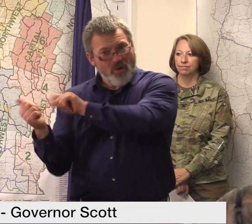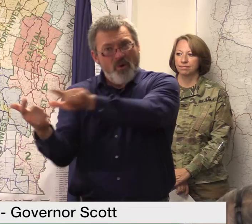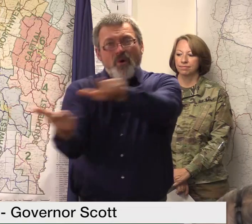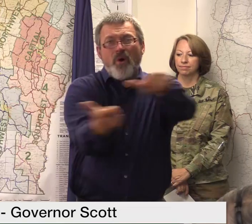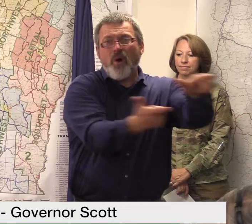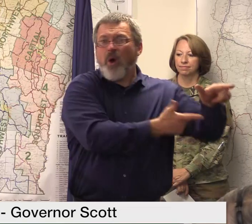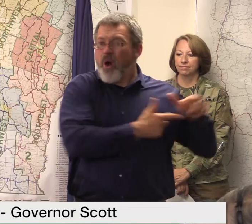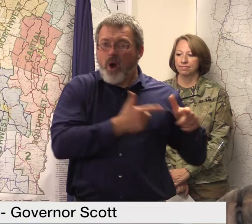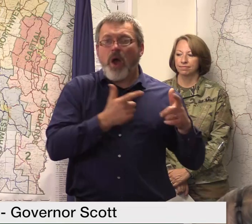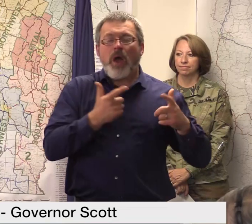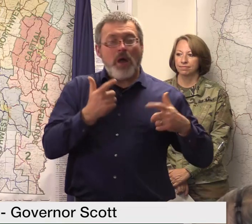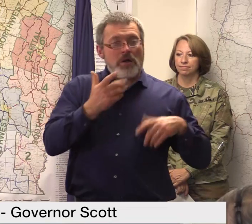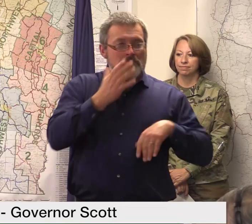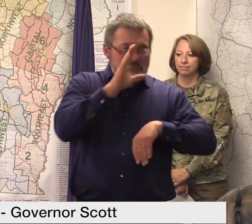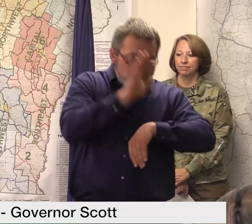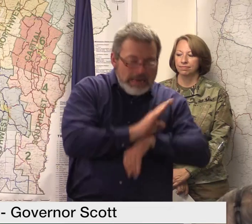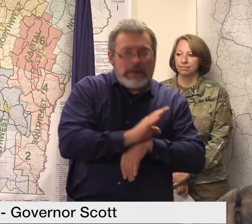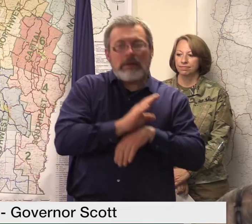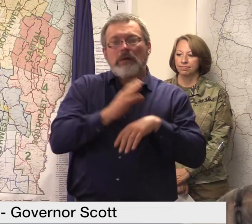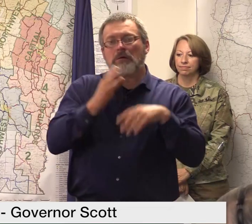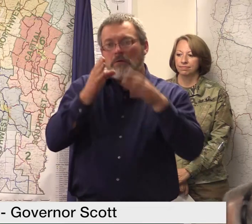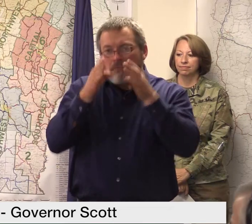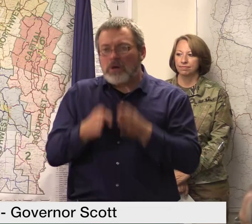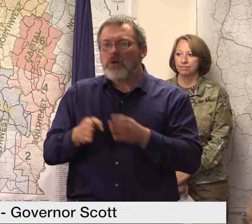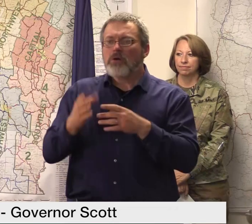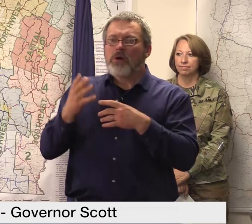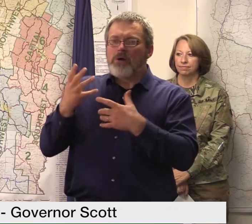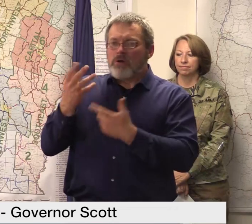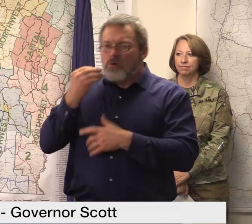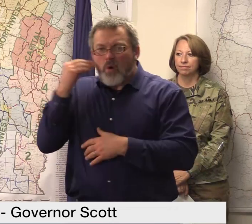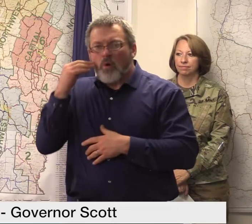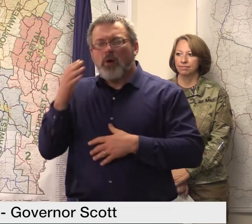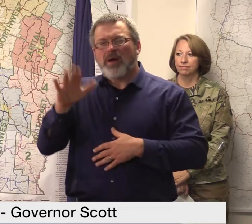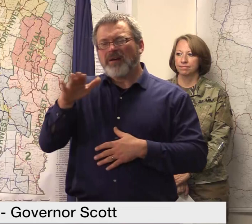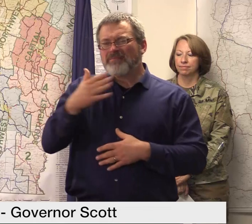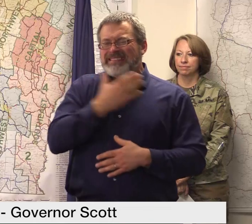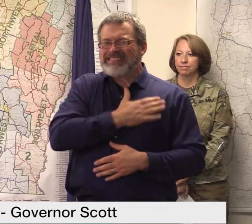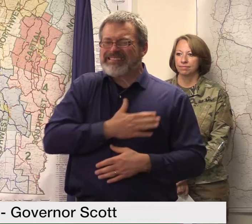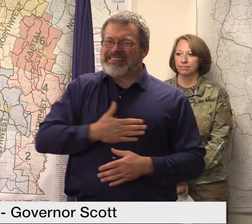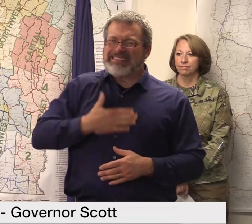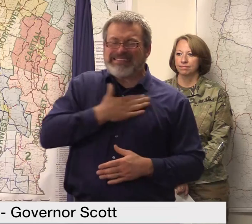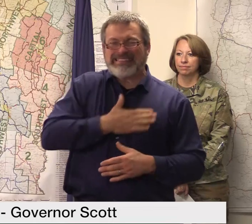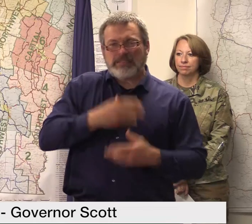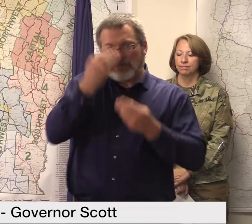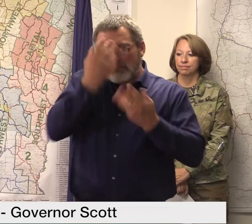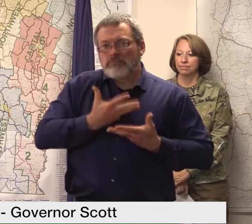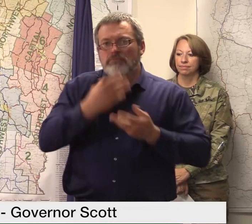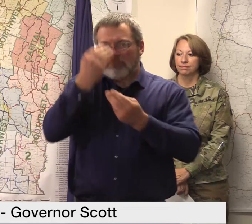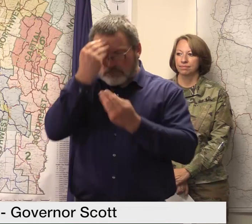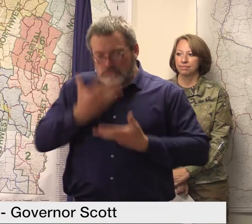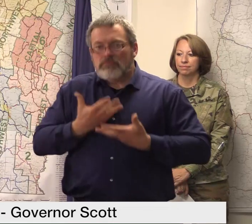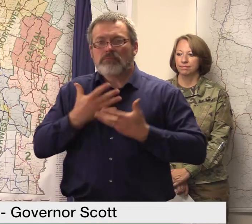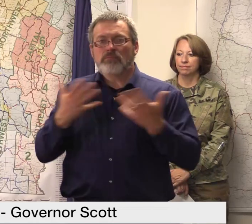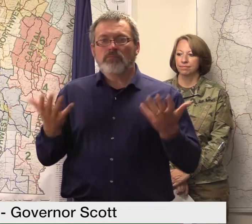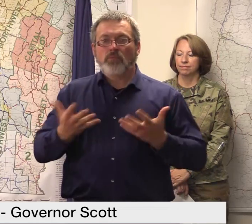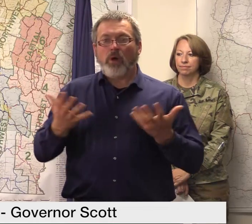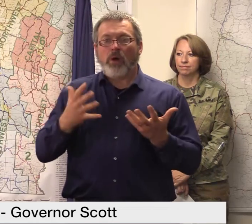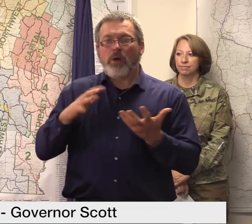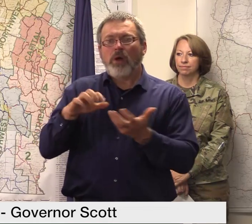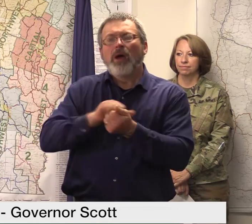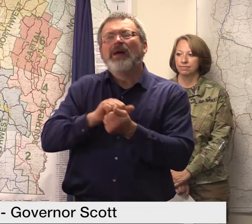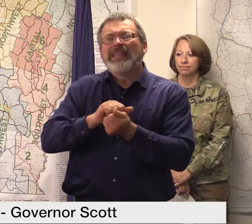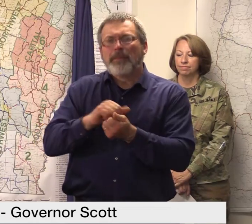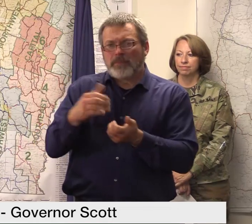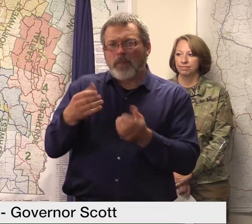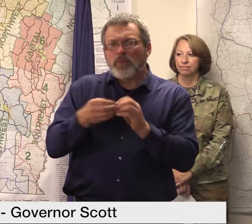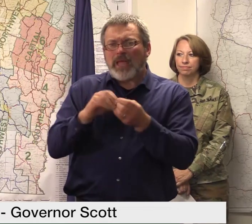and businesses of all kinds please report just report your damage to 2-1-1 either